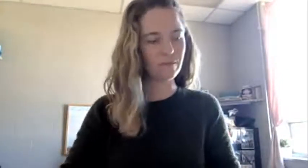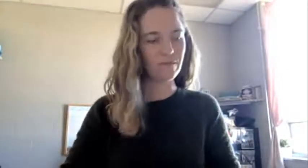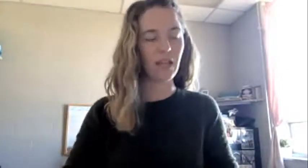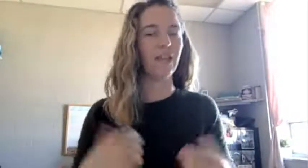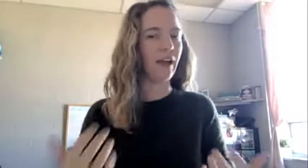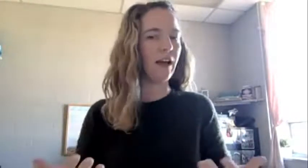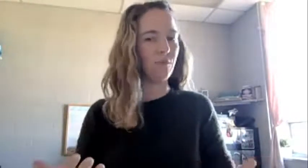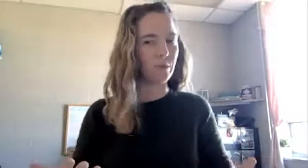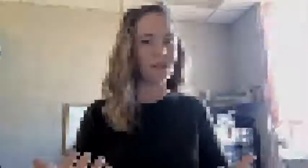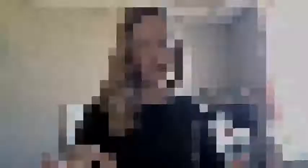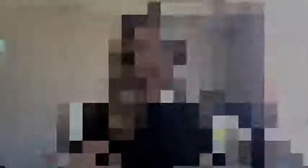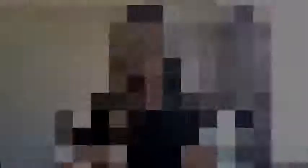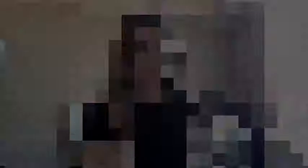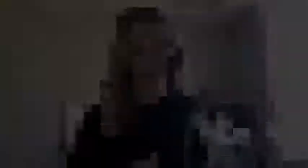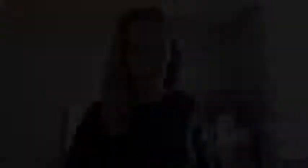And that really interested in me.